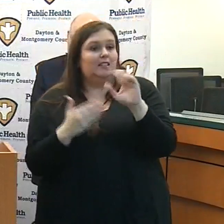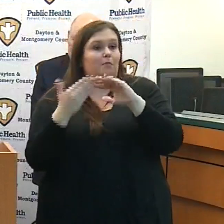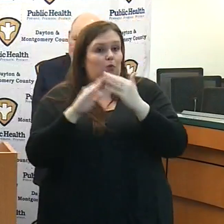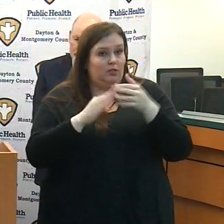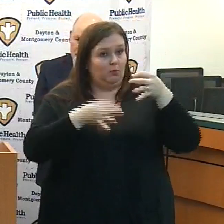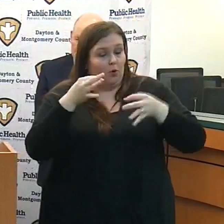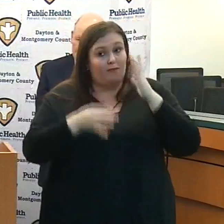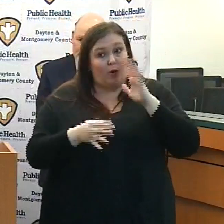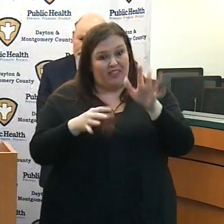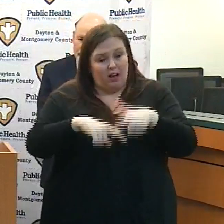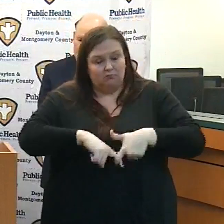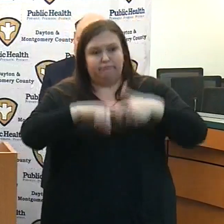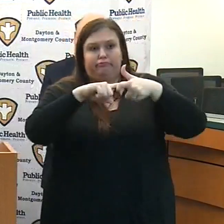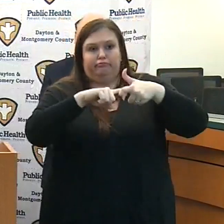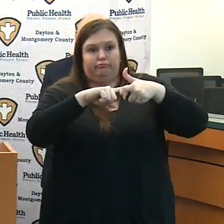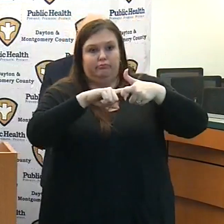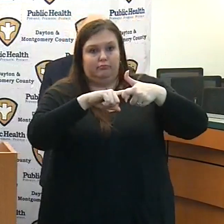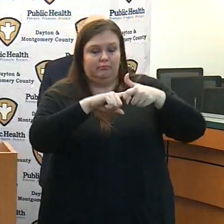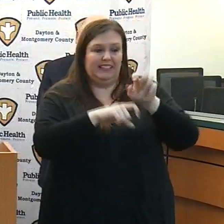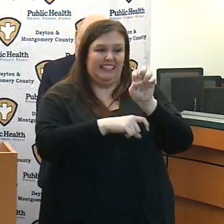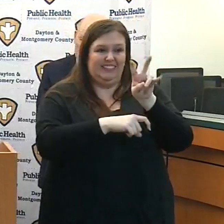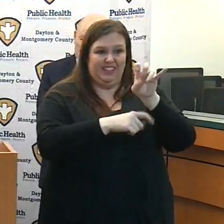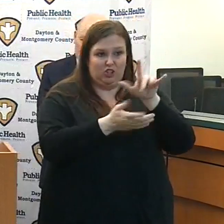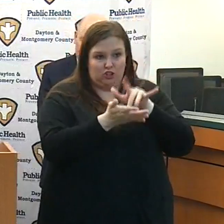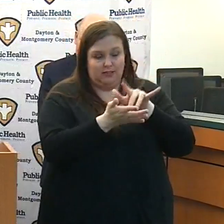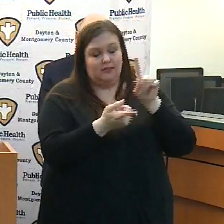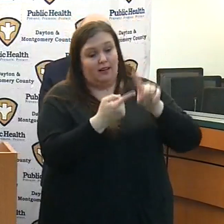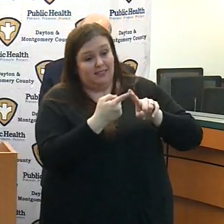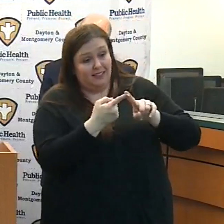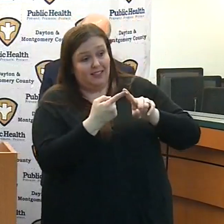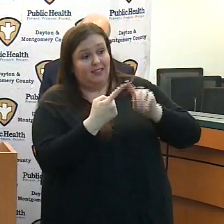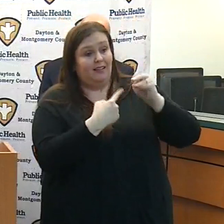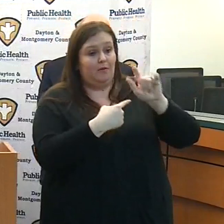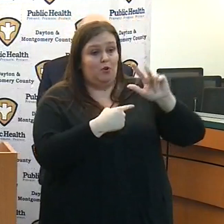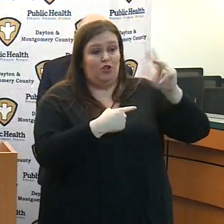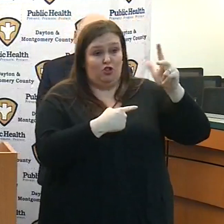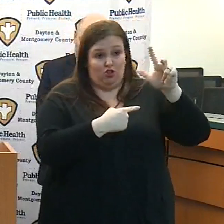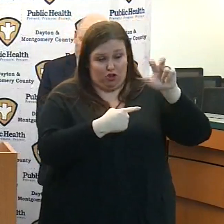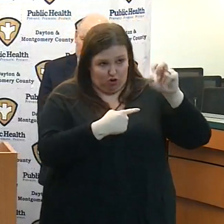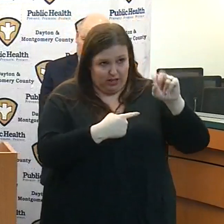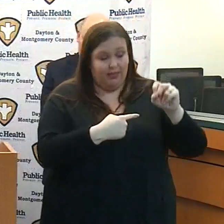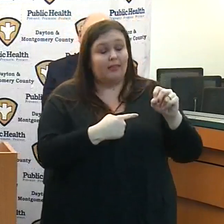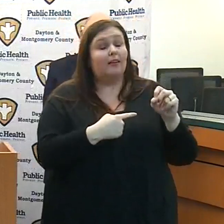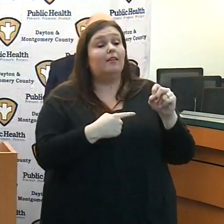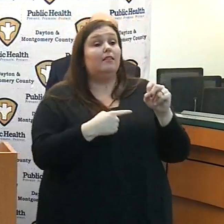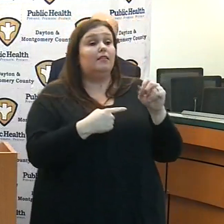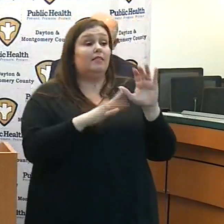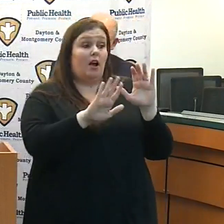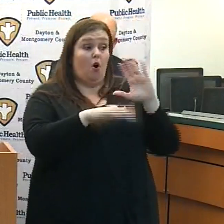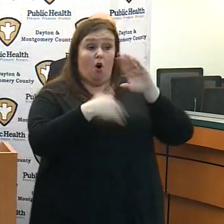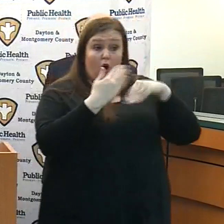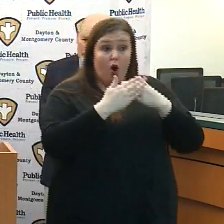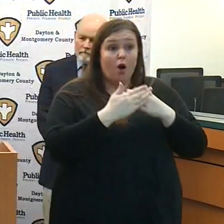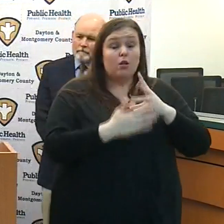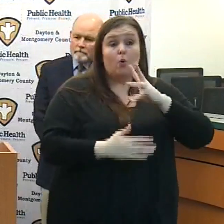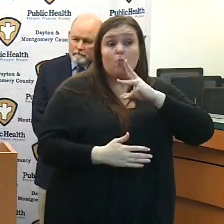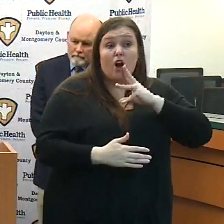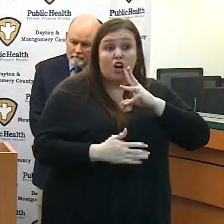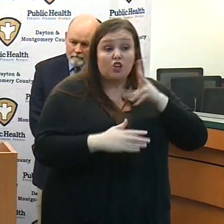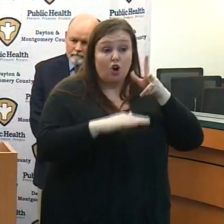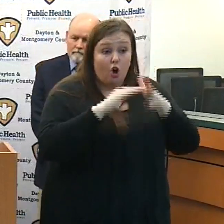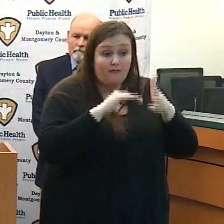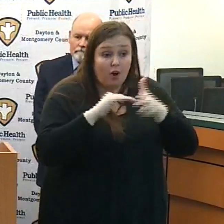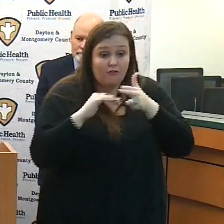on eviction stoppage until April 30th. To that end, the city of Dayton will suspend all water shutoffs until April